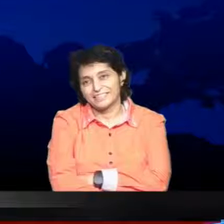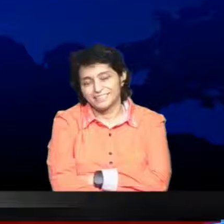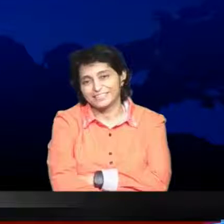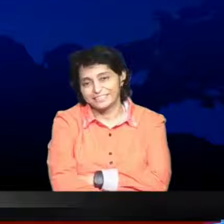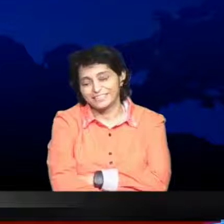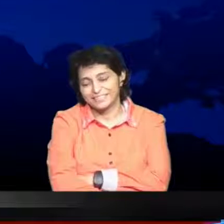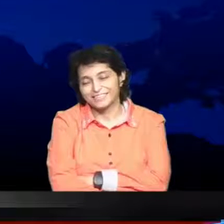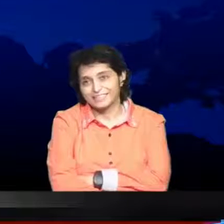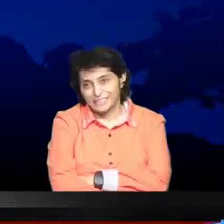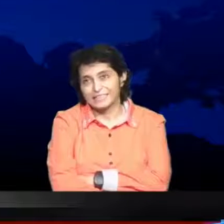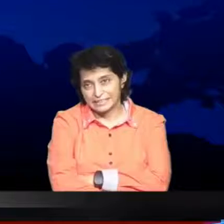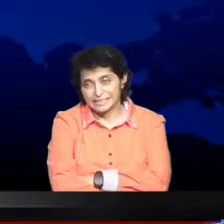BK being the BK, what think?